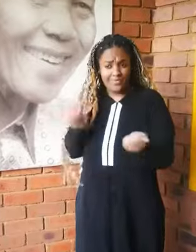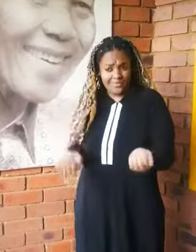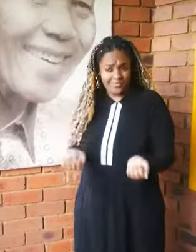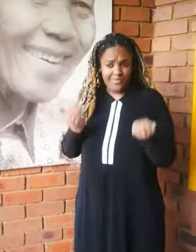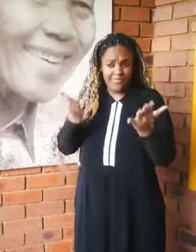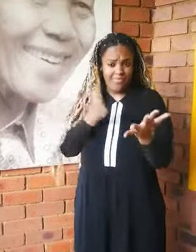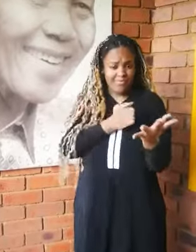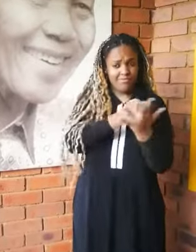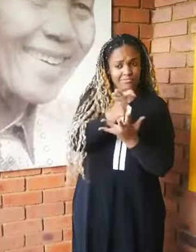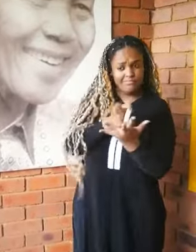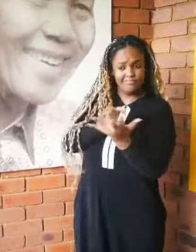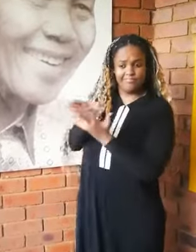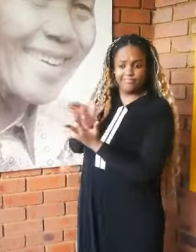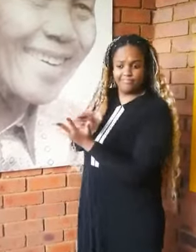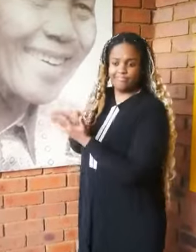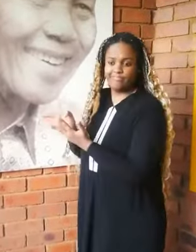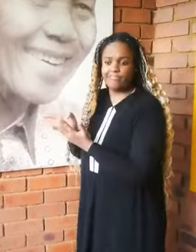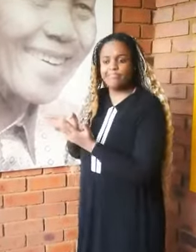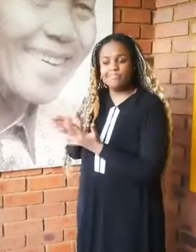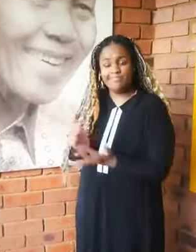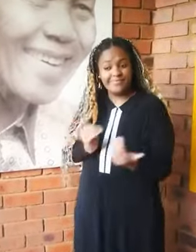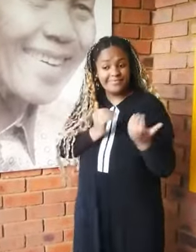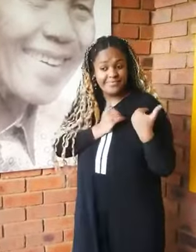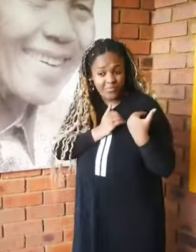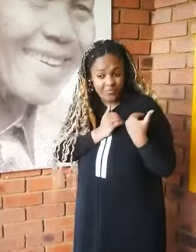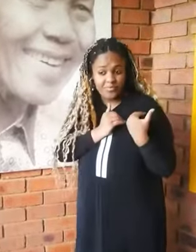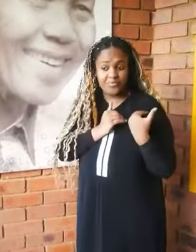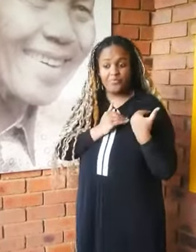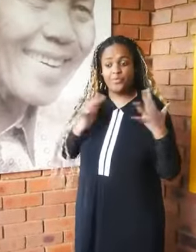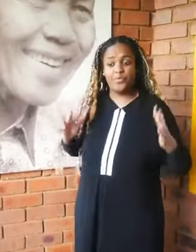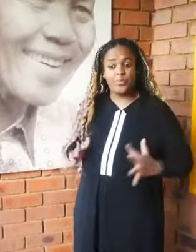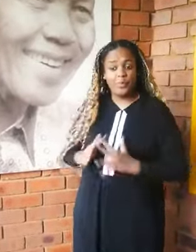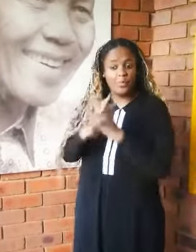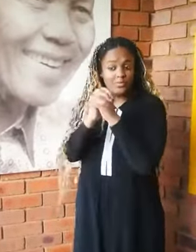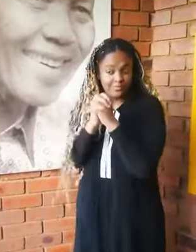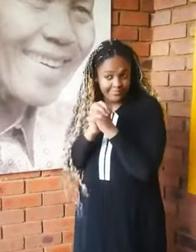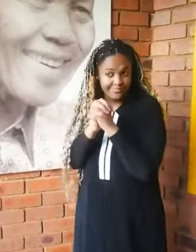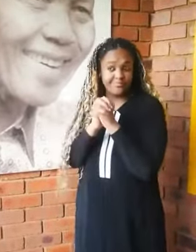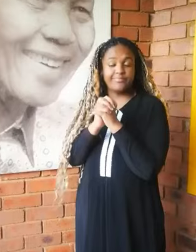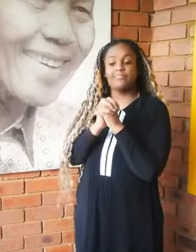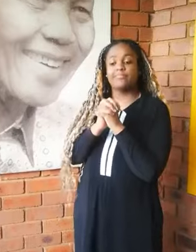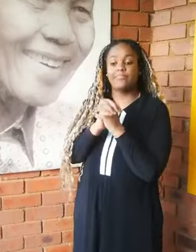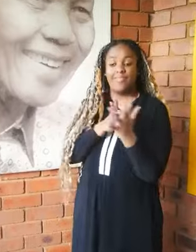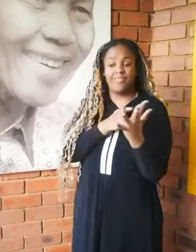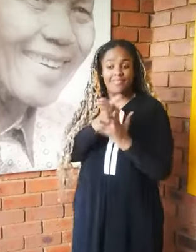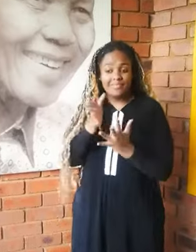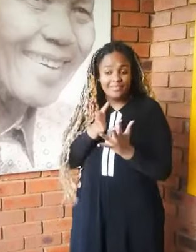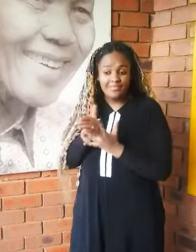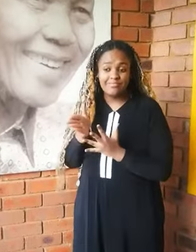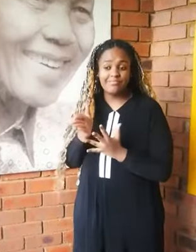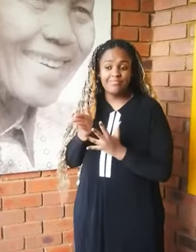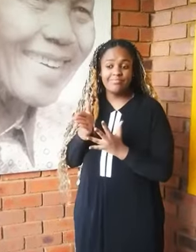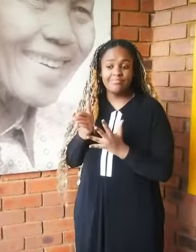access to safe, inclusive, and accessible primary health care for women and children,